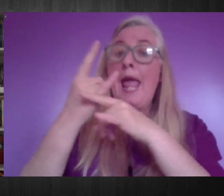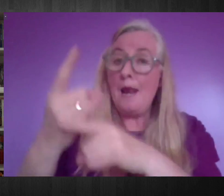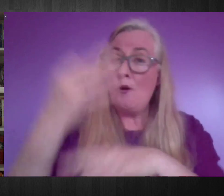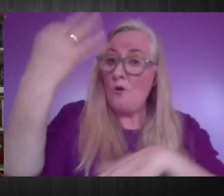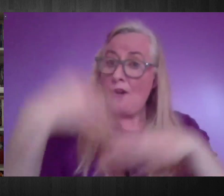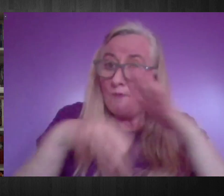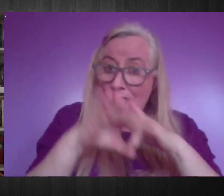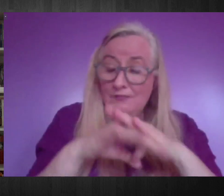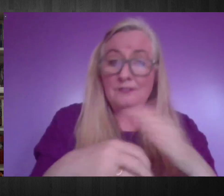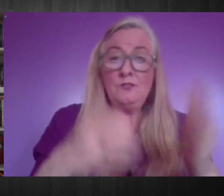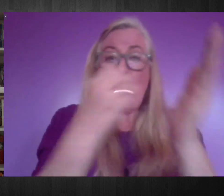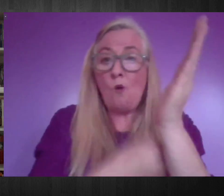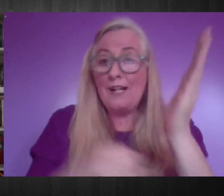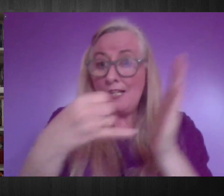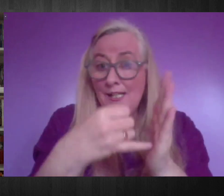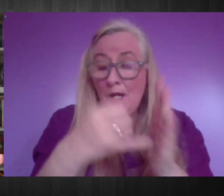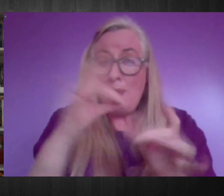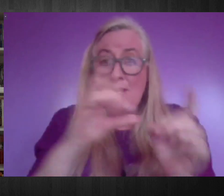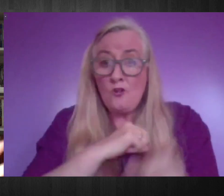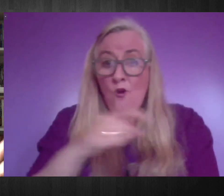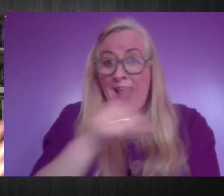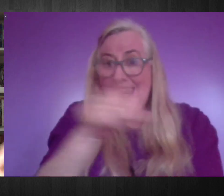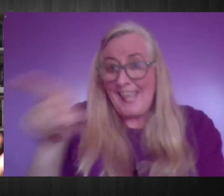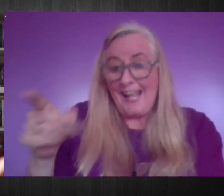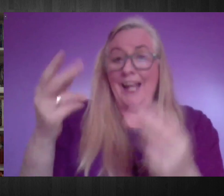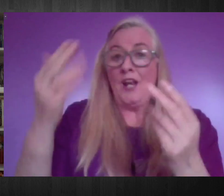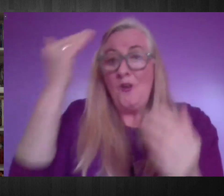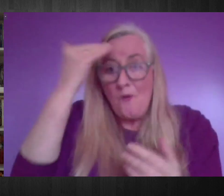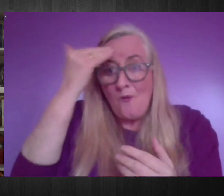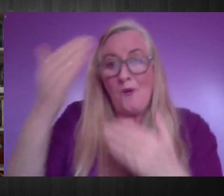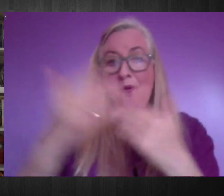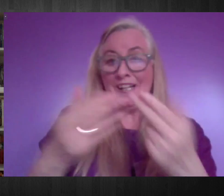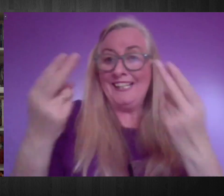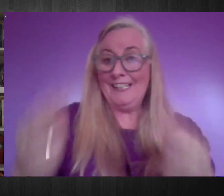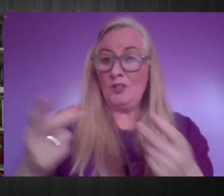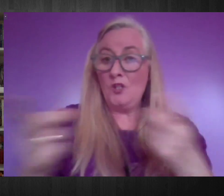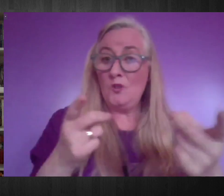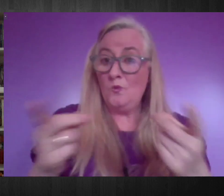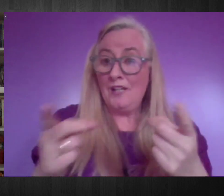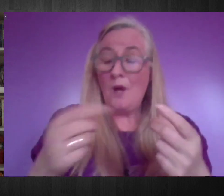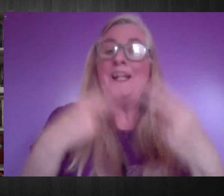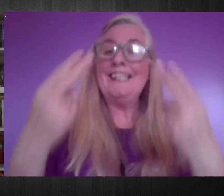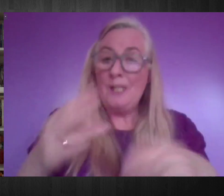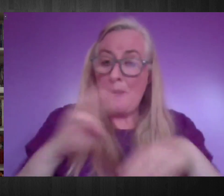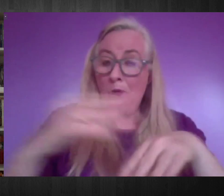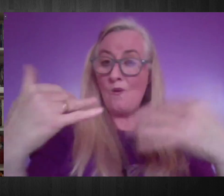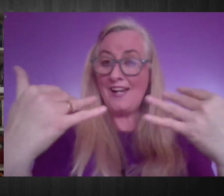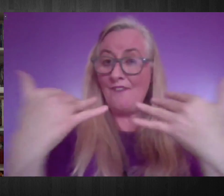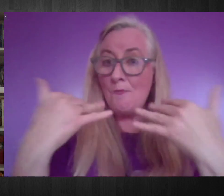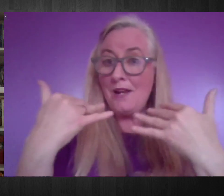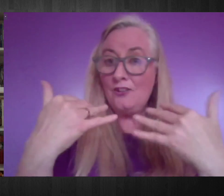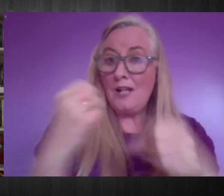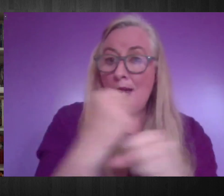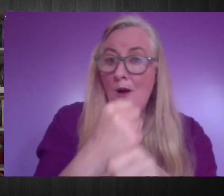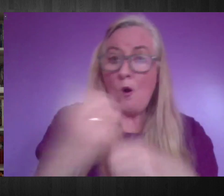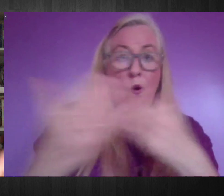accountable for what they are doing. And for that, we need to have more data. We need to have more information on what is the situation of persons with